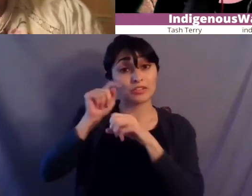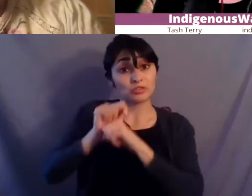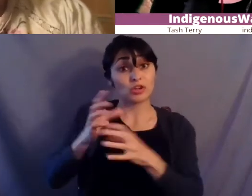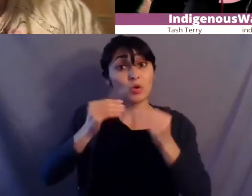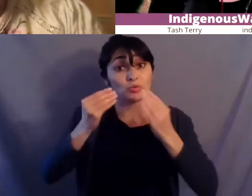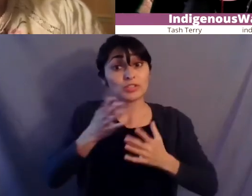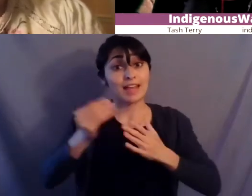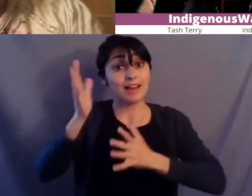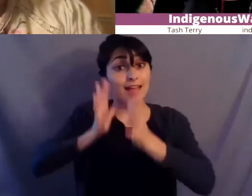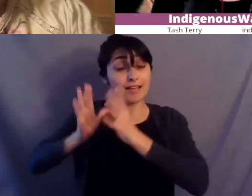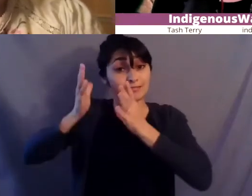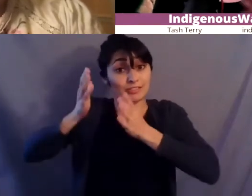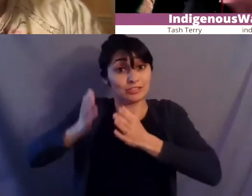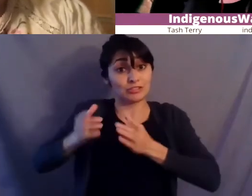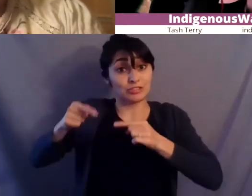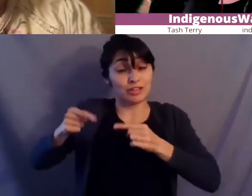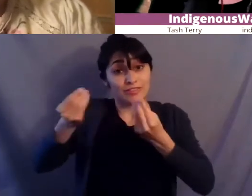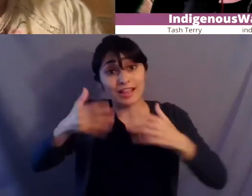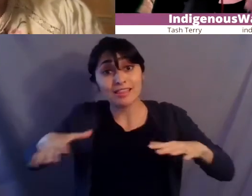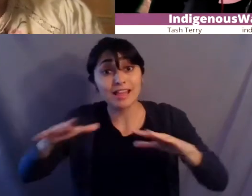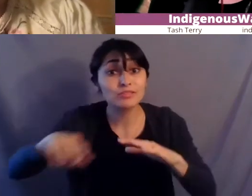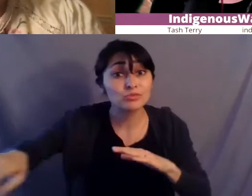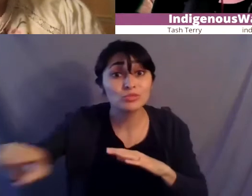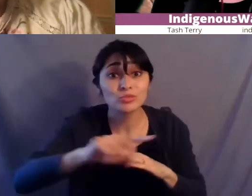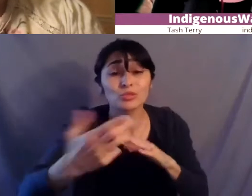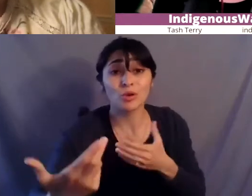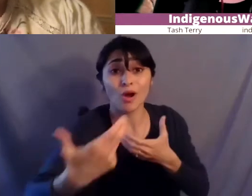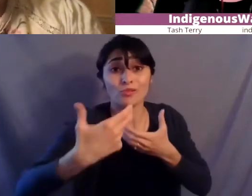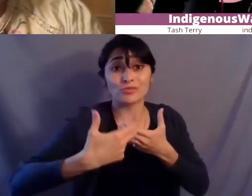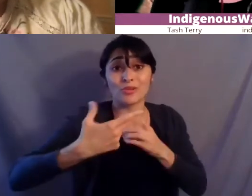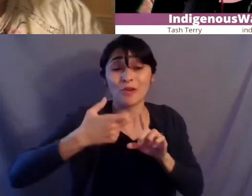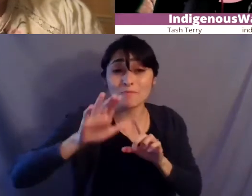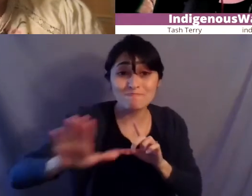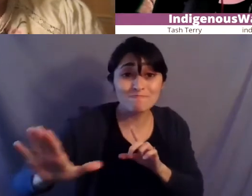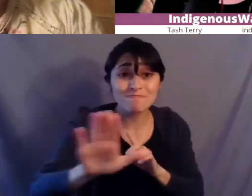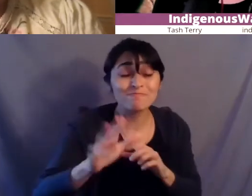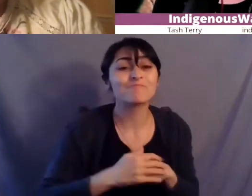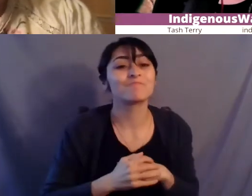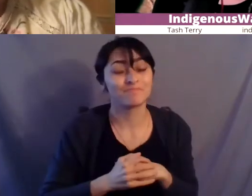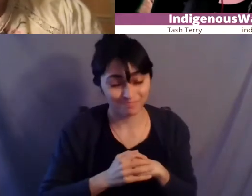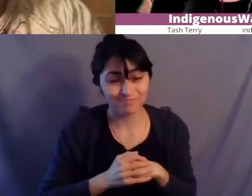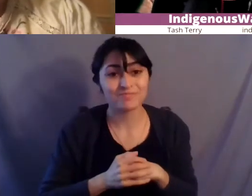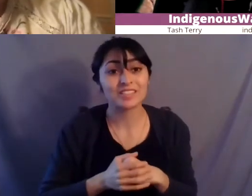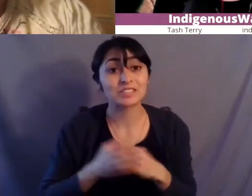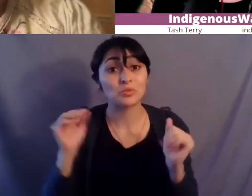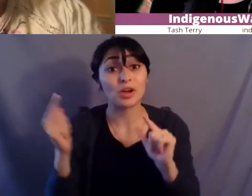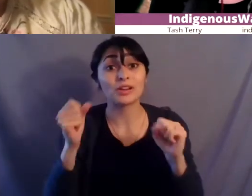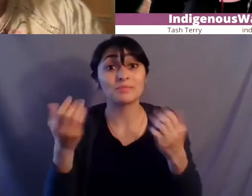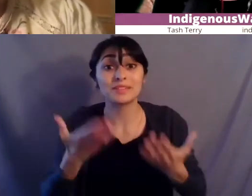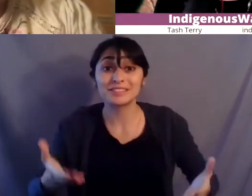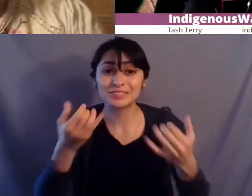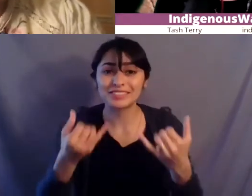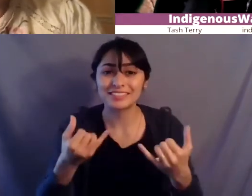ancestors of the lands you all are beaming in from so that we could all be here today and